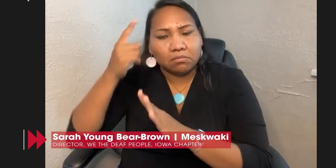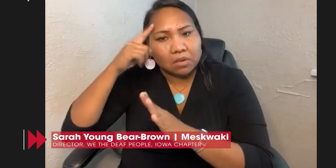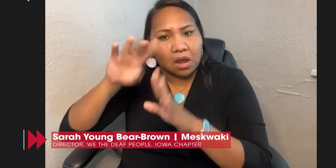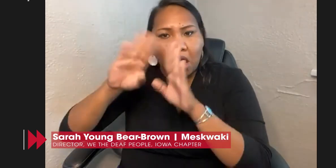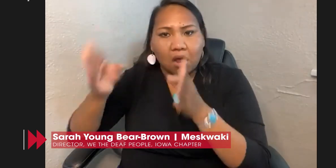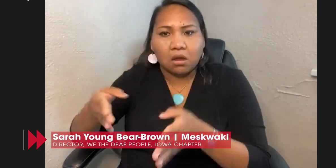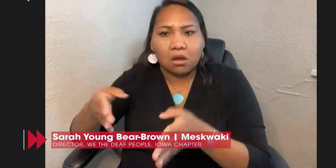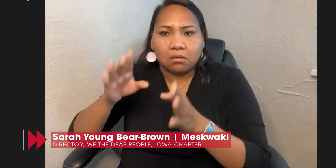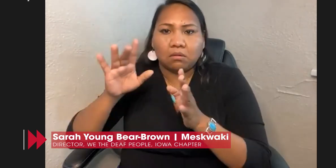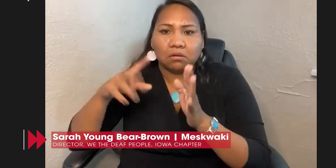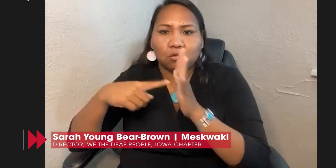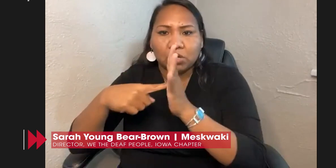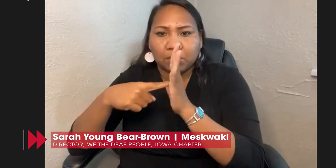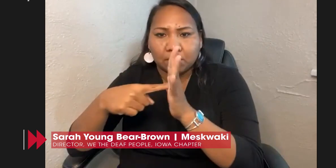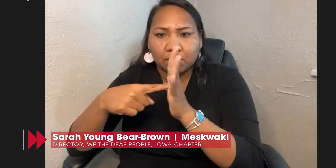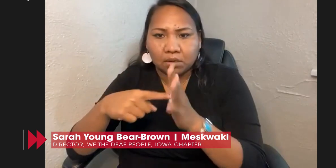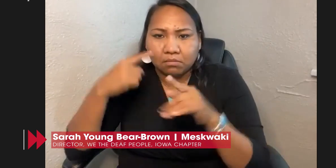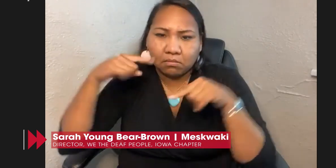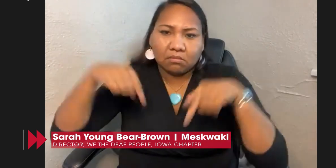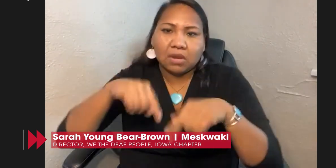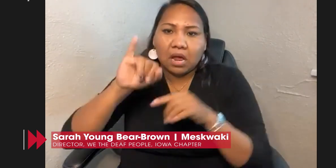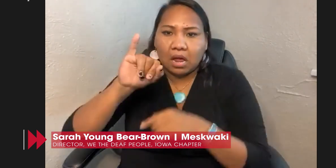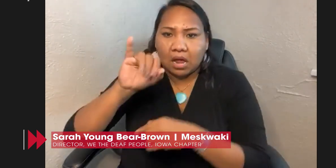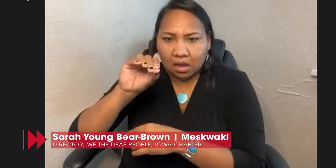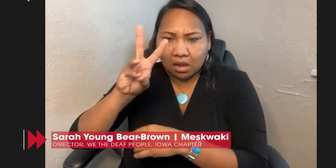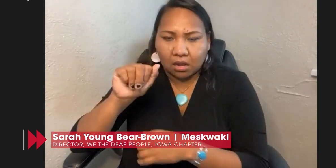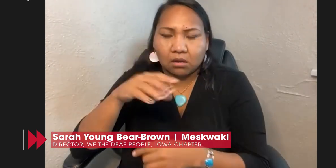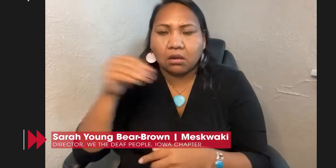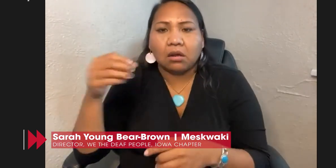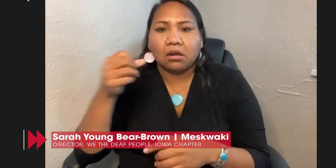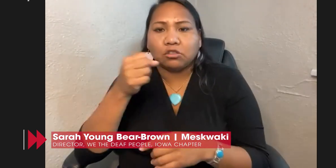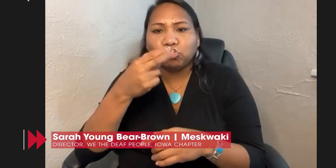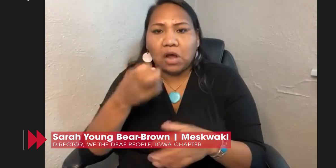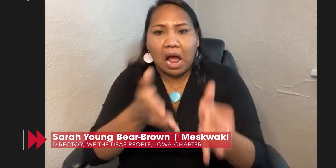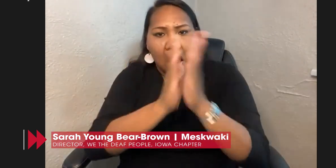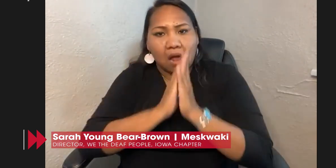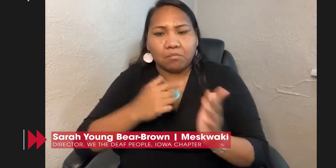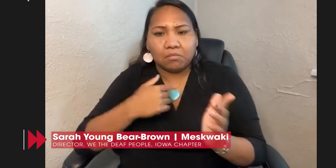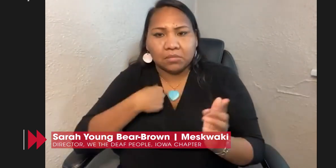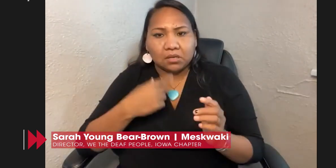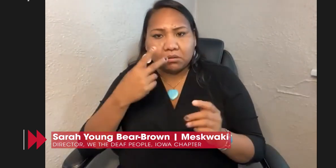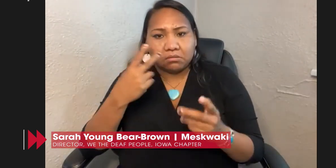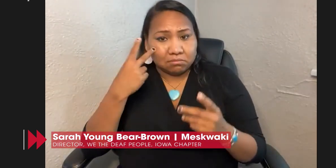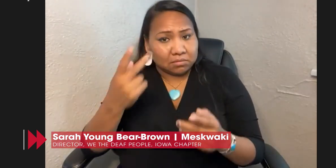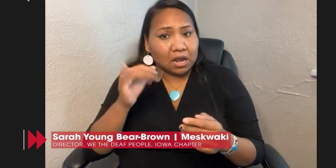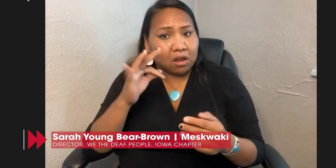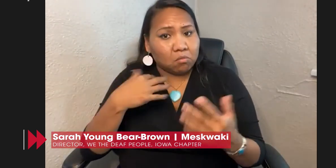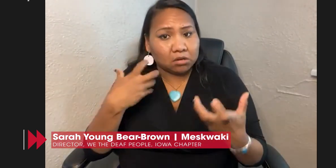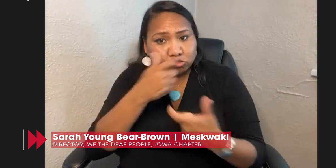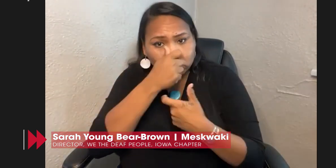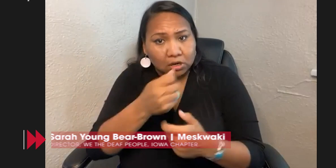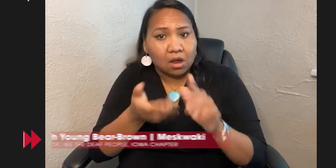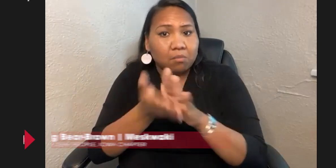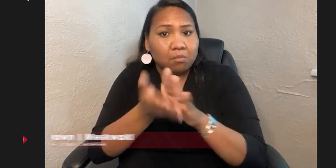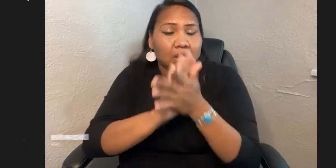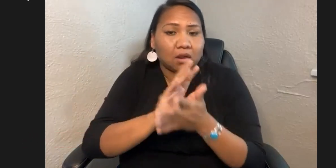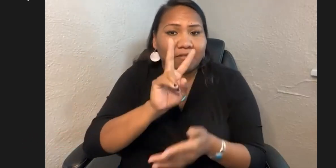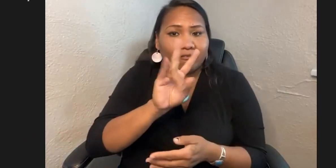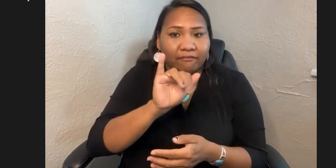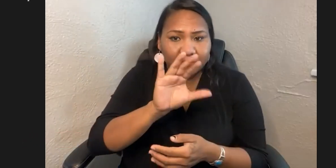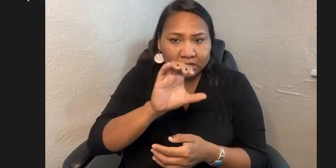Something to remember is that Christina, she ran for herself for the House of Representatives in the state of Iowa